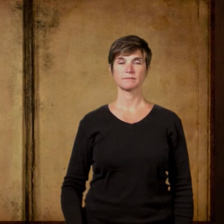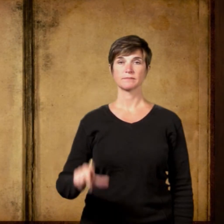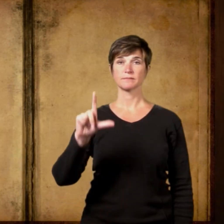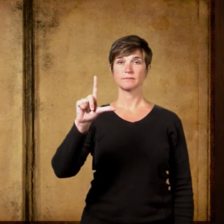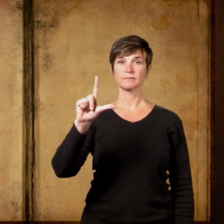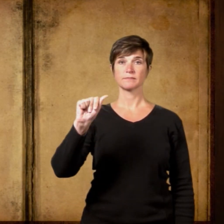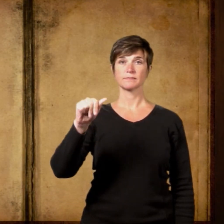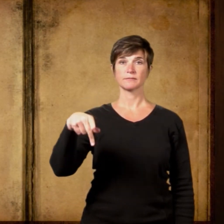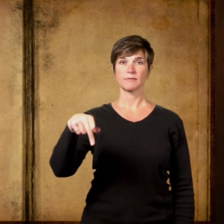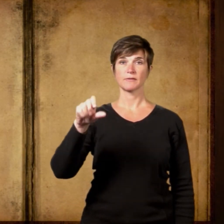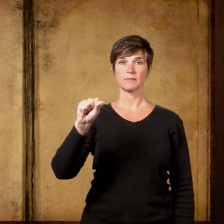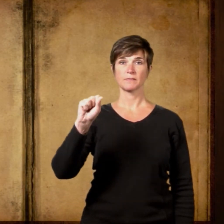Lapse